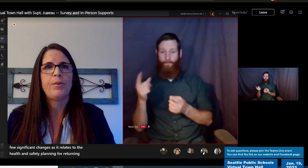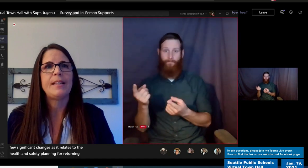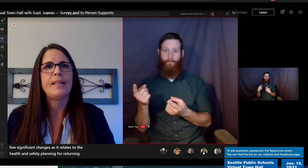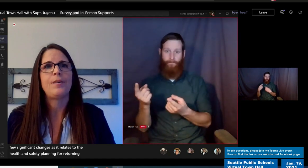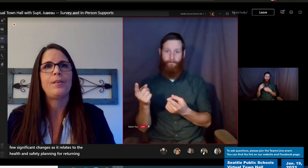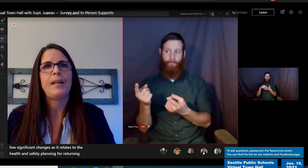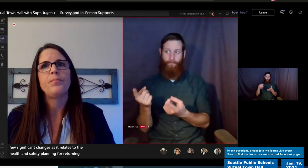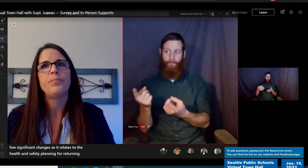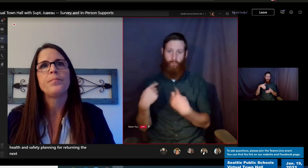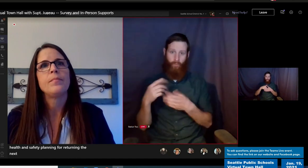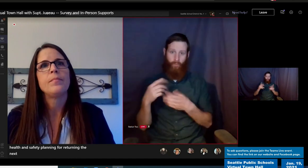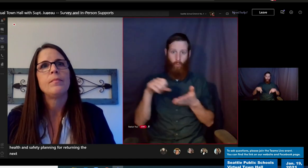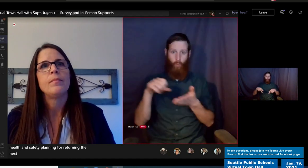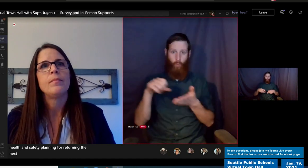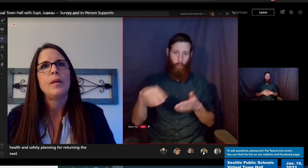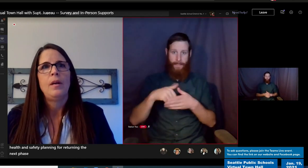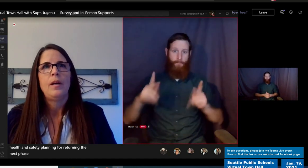learning.